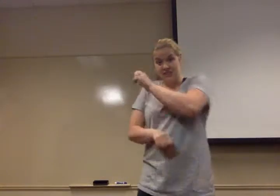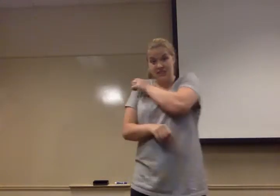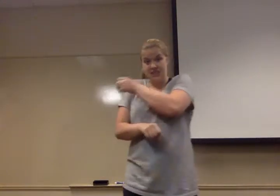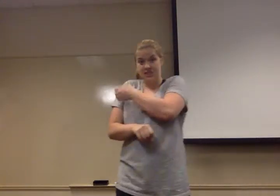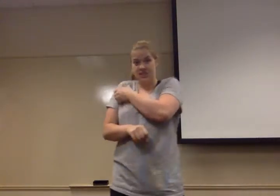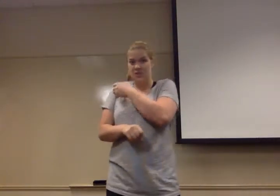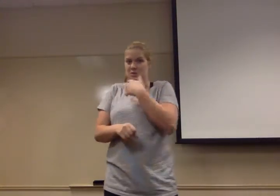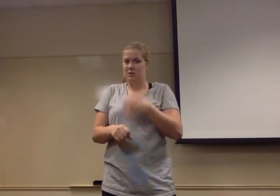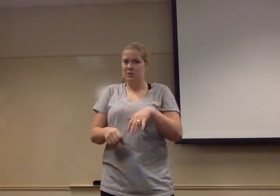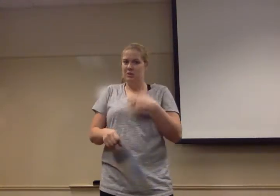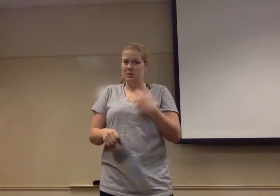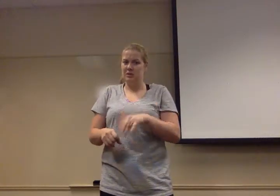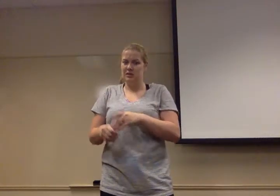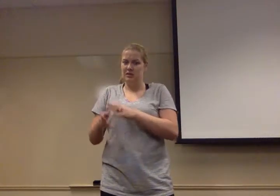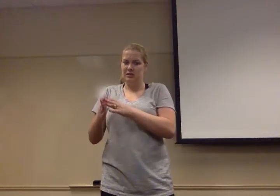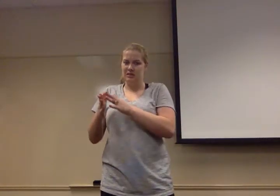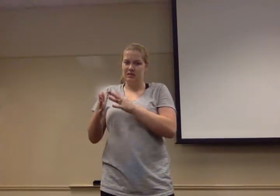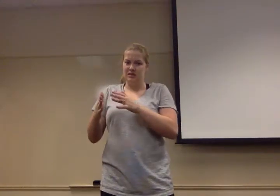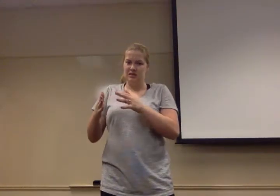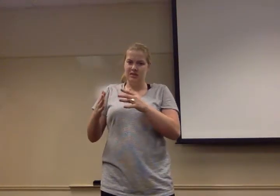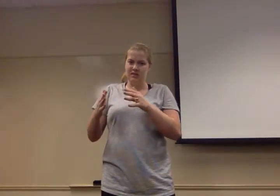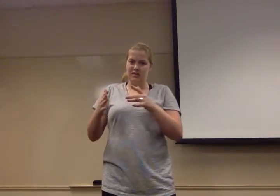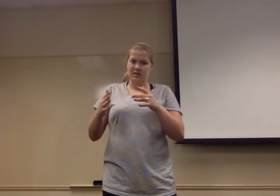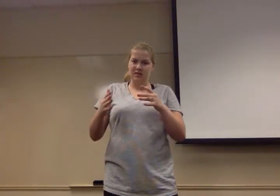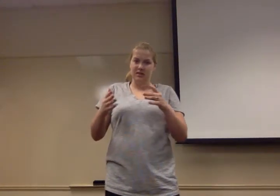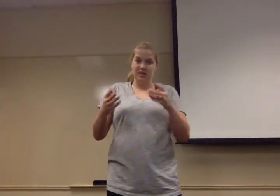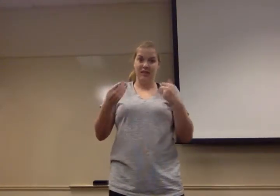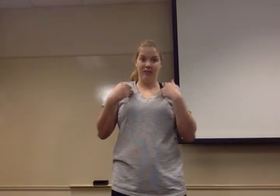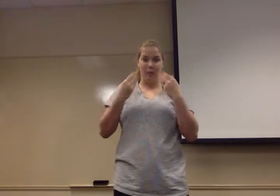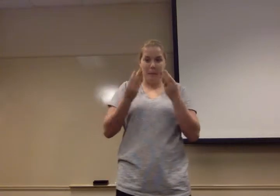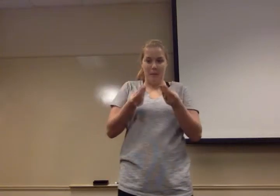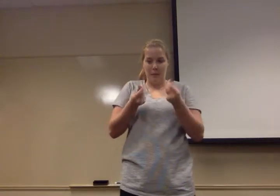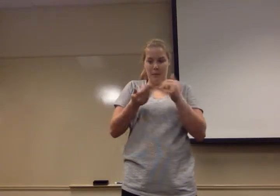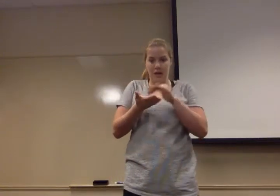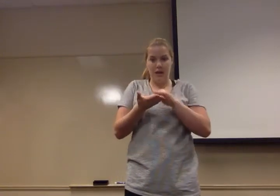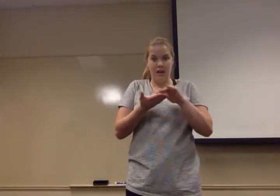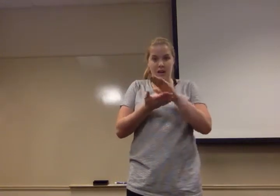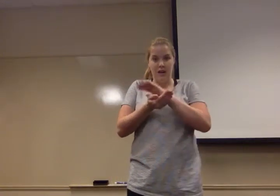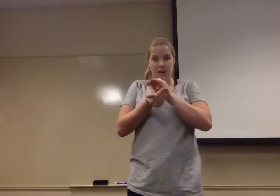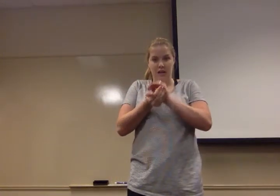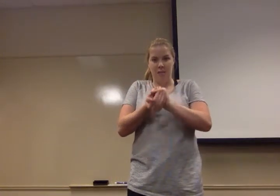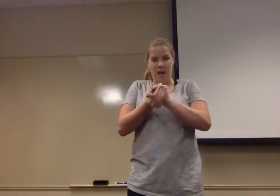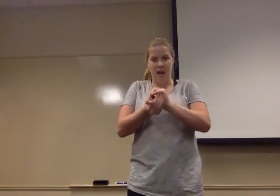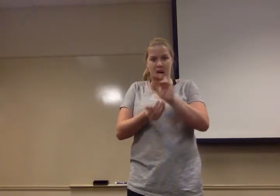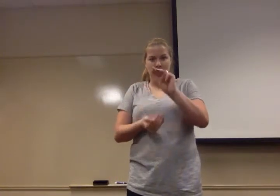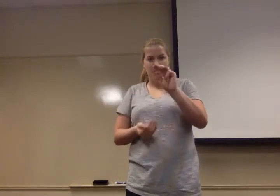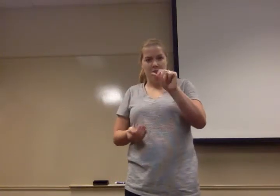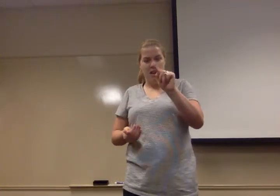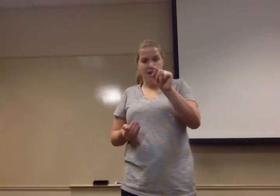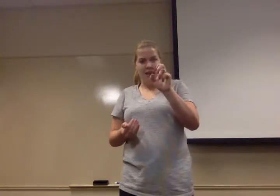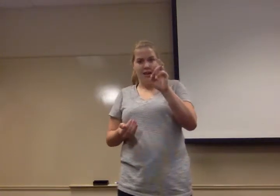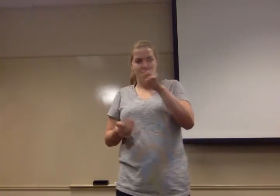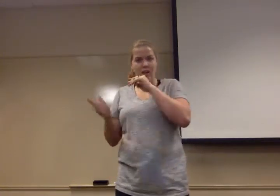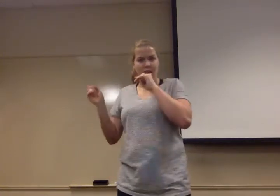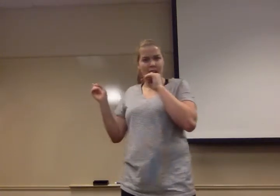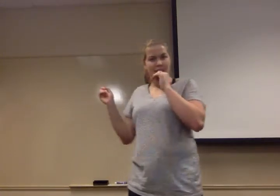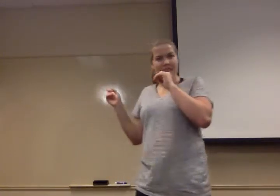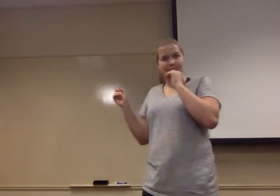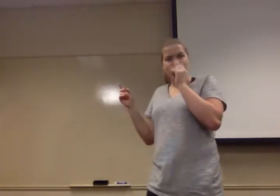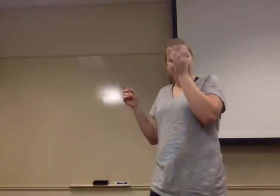It congeals to form matter. Quarks that'll create protons. And leptons that include electrons.